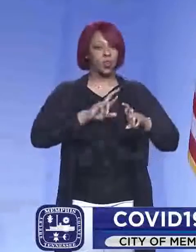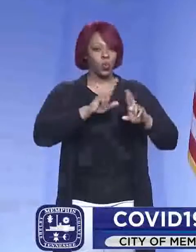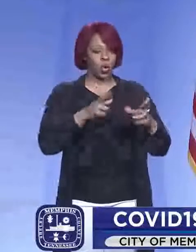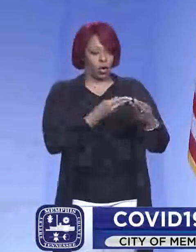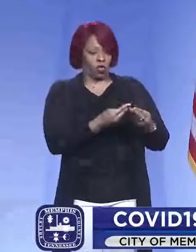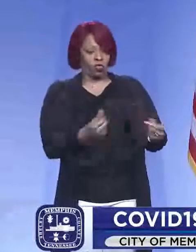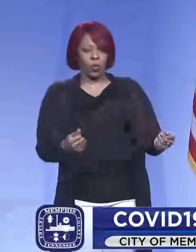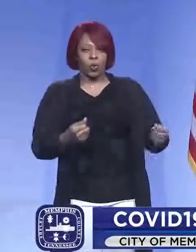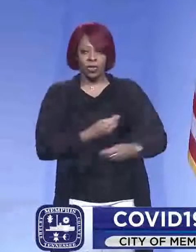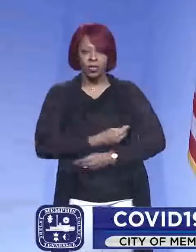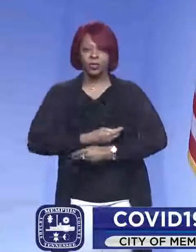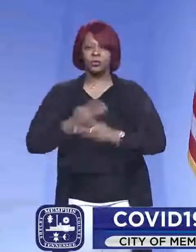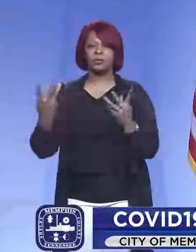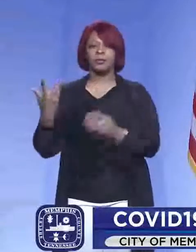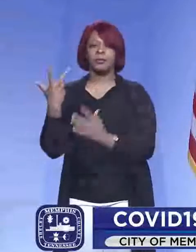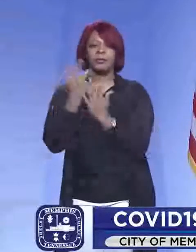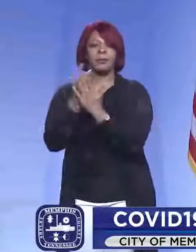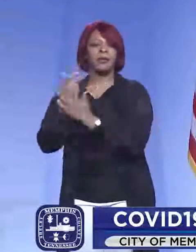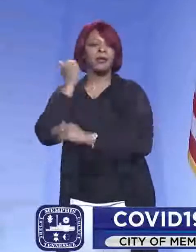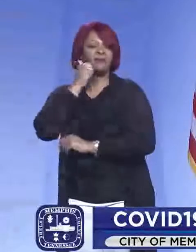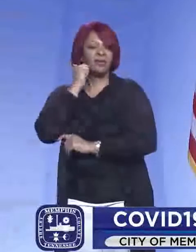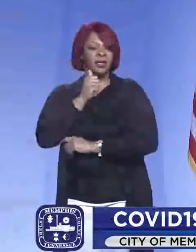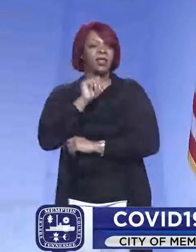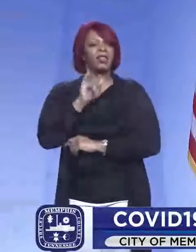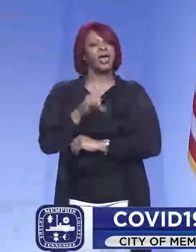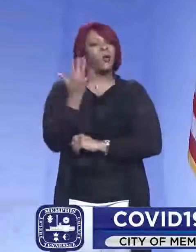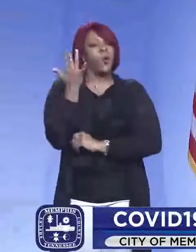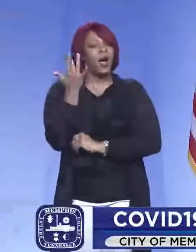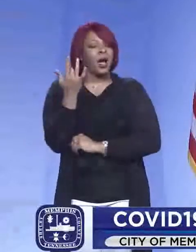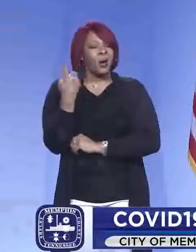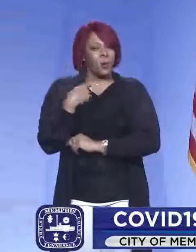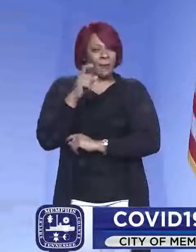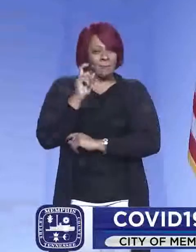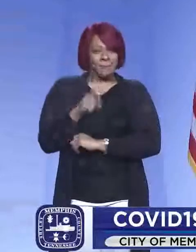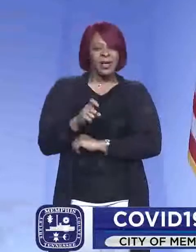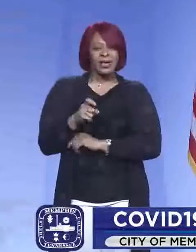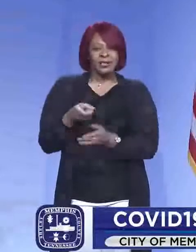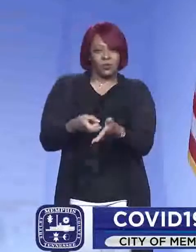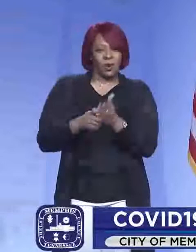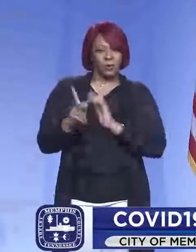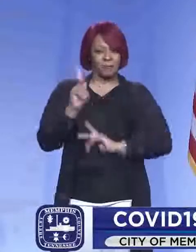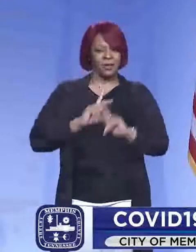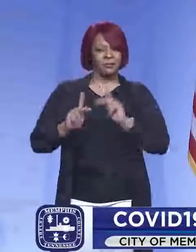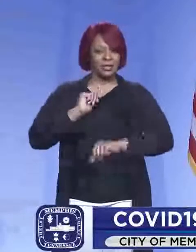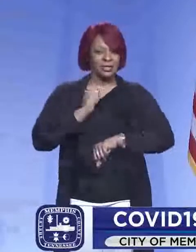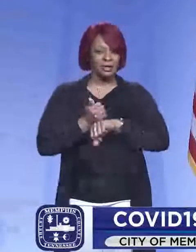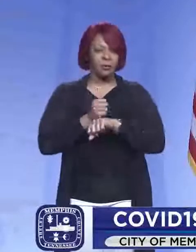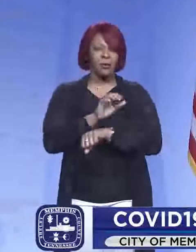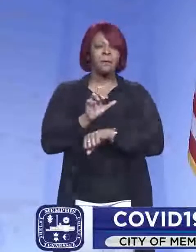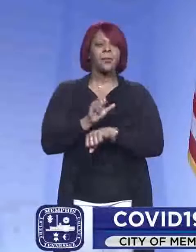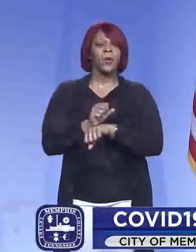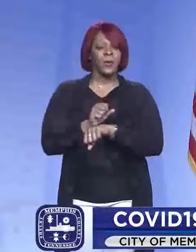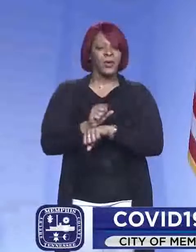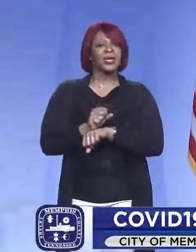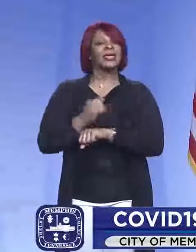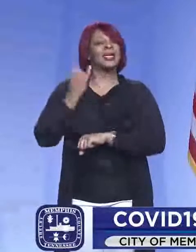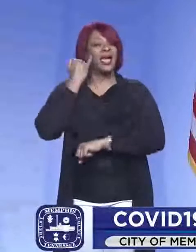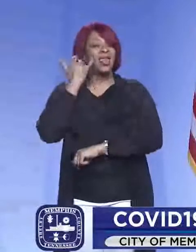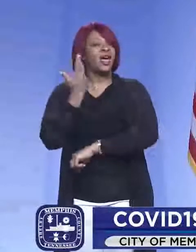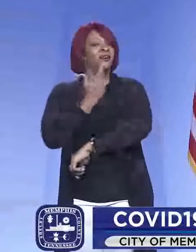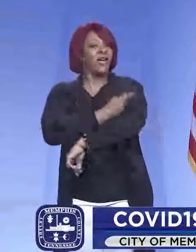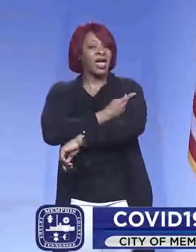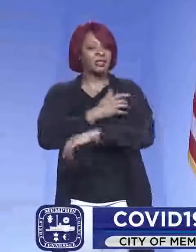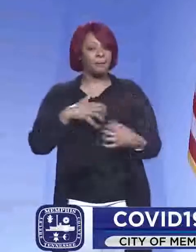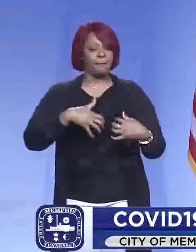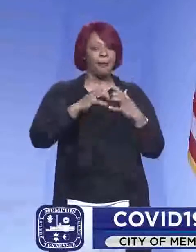ready to distribute every day. And so that's why we, uh, have to require people to, uh, set your appointment and then at these vaccine